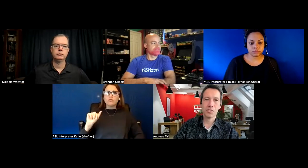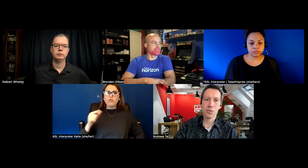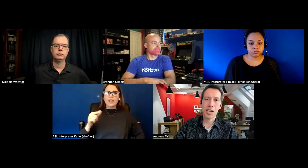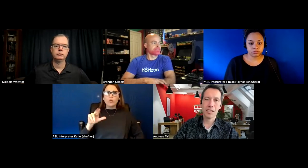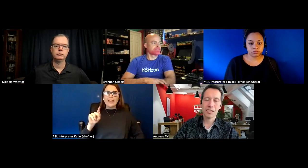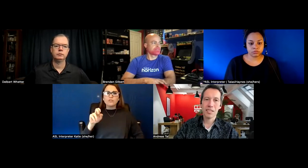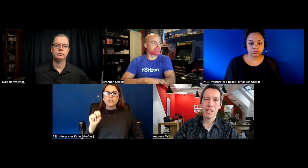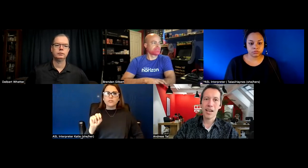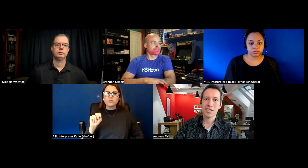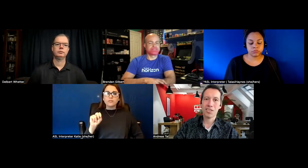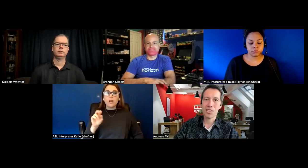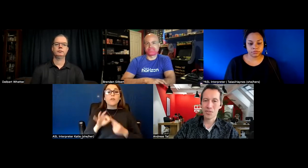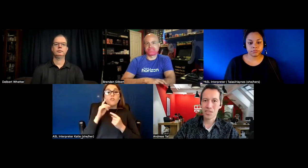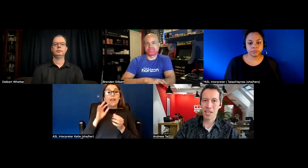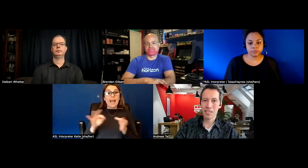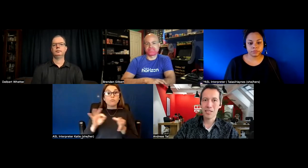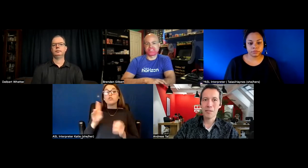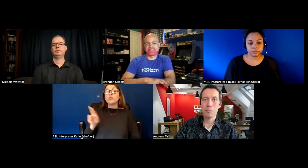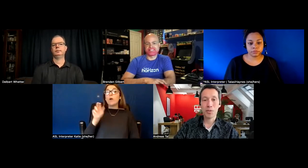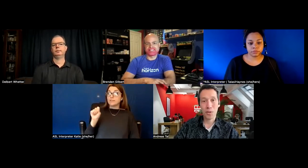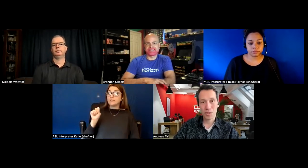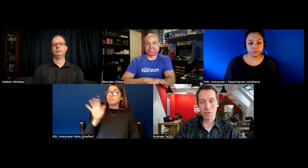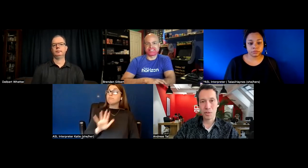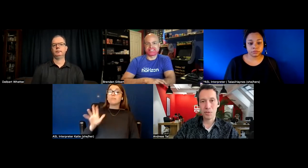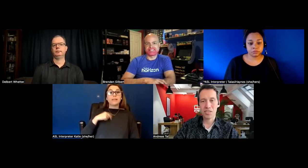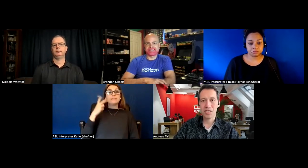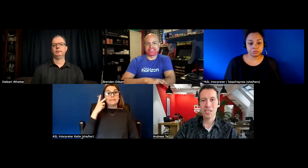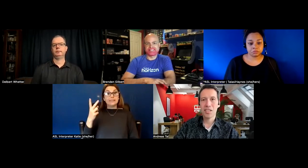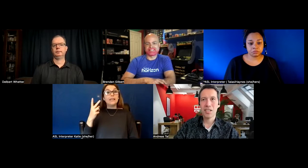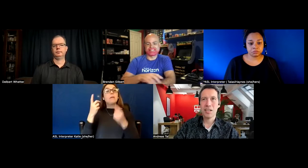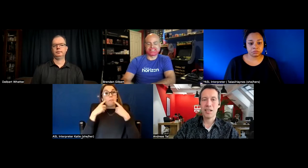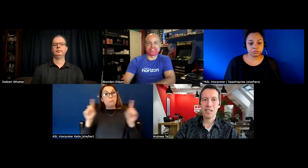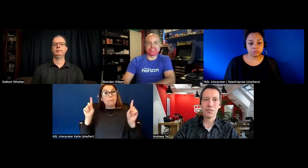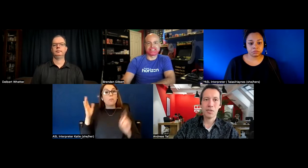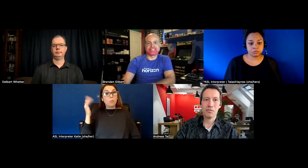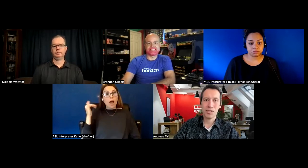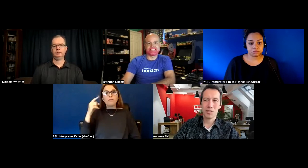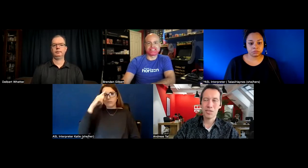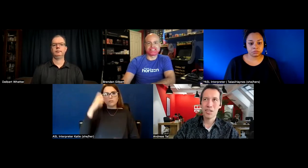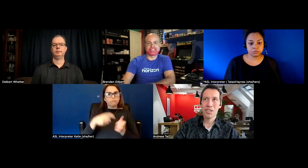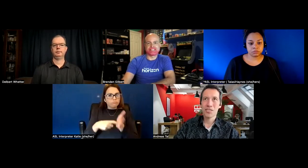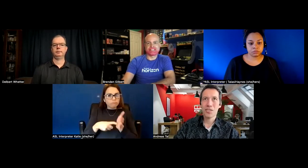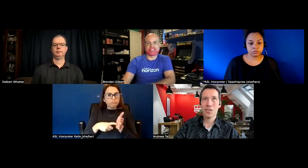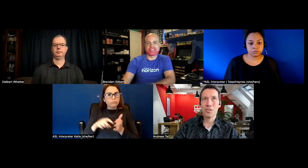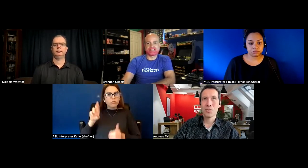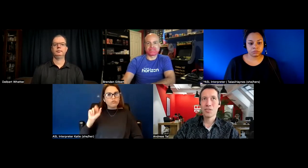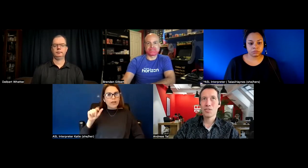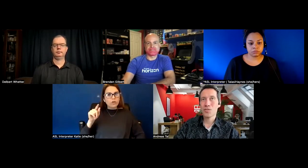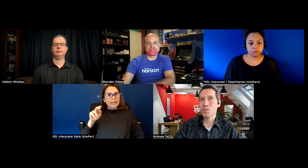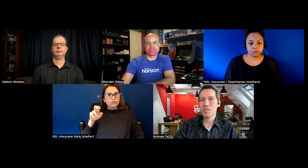the us has a lot of success because of regulation at least for video so should this be the